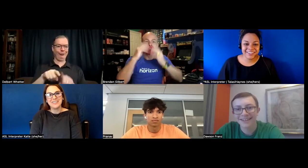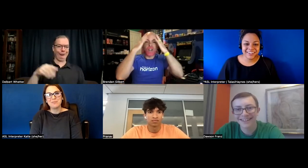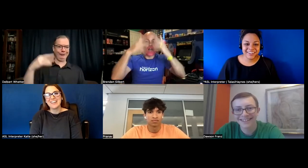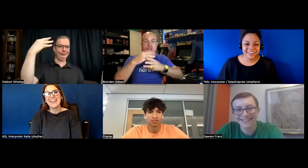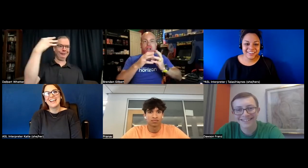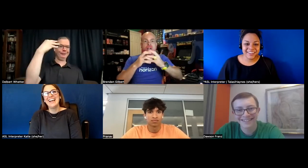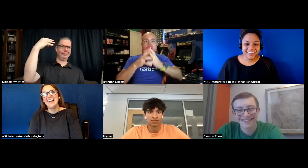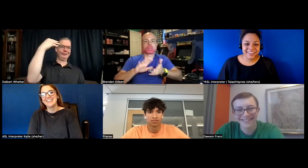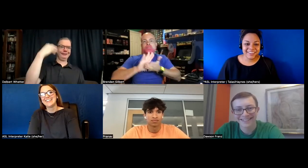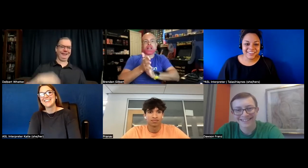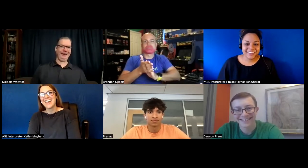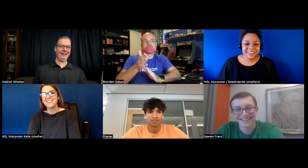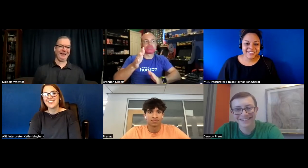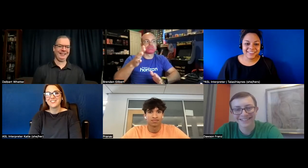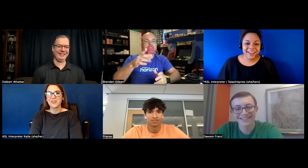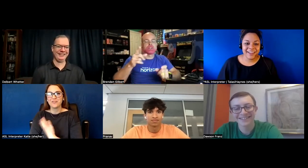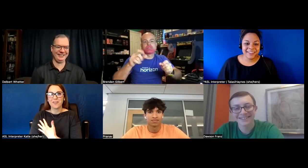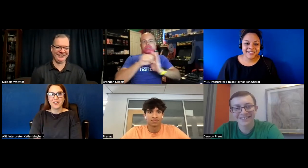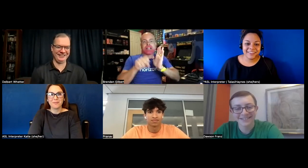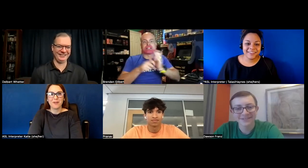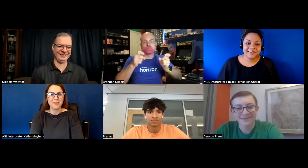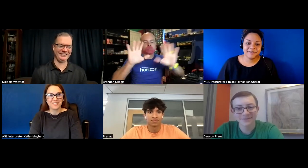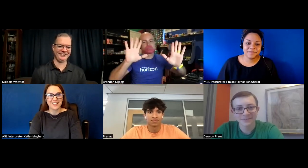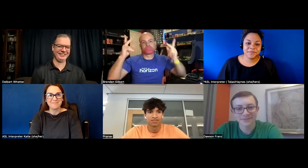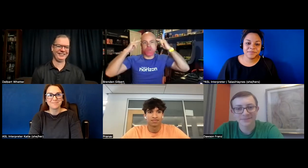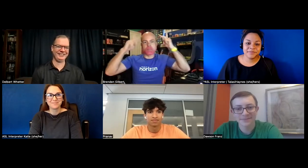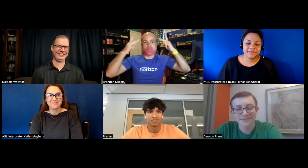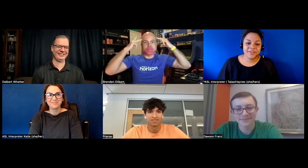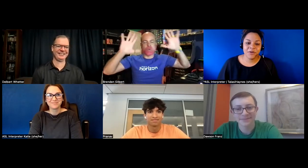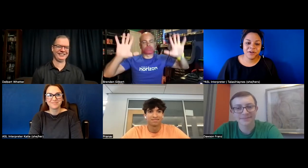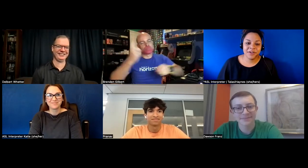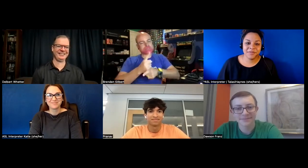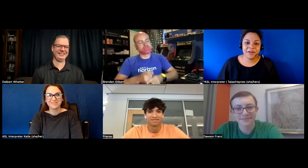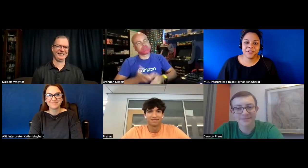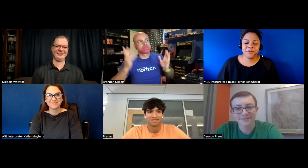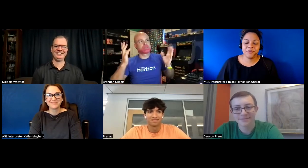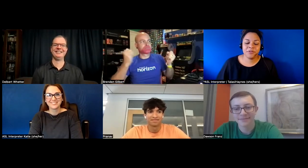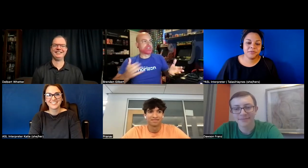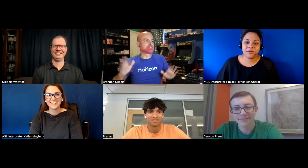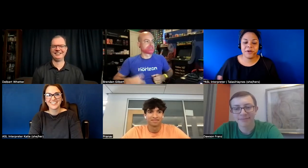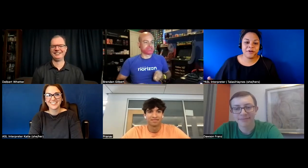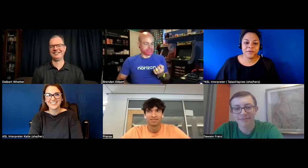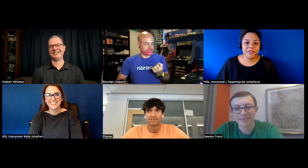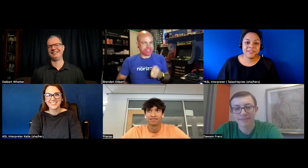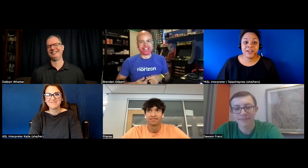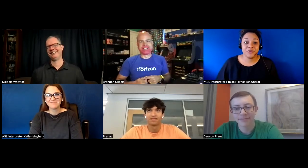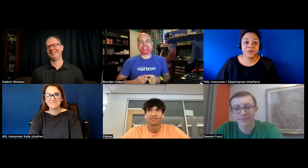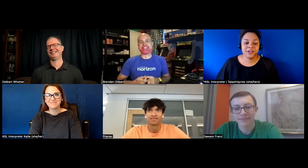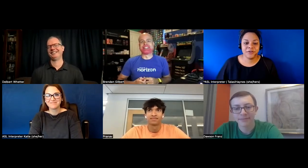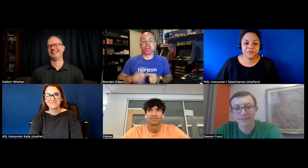me a little bit having that drone hovering above me all the time no we don't want it to become like people get all paranoid about like state controlling your drones